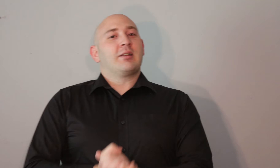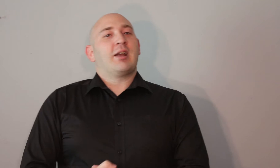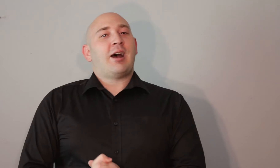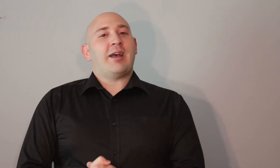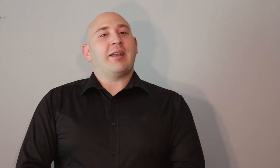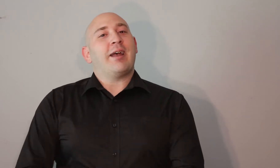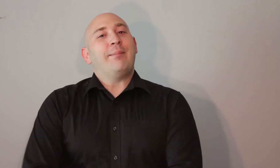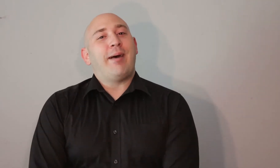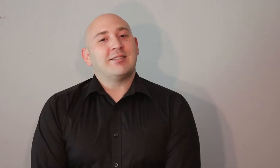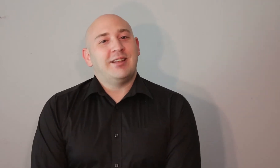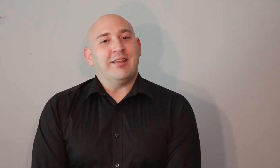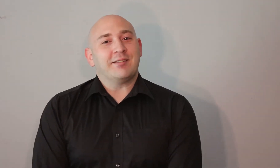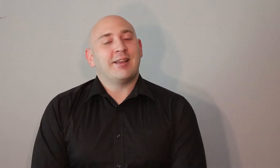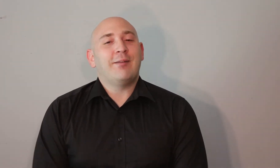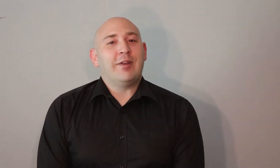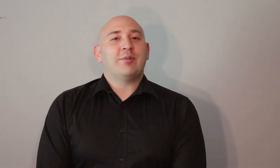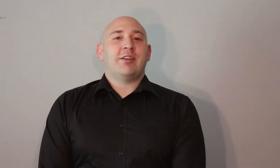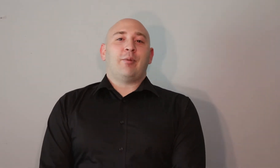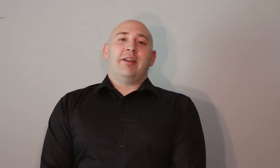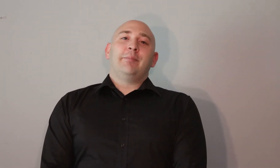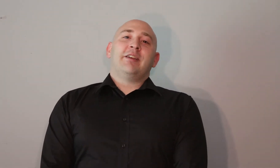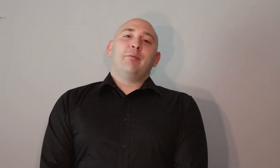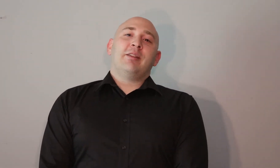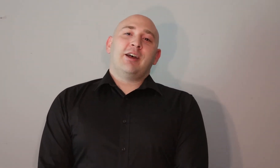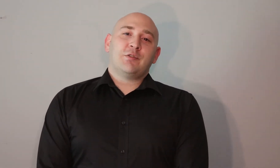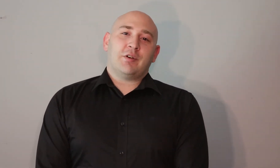Hi, I'm Alex Higgins. I'm representing by MTM of Nashville.